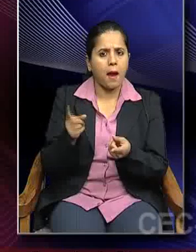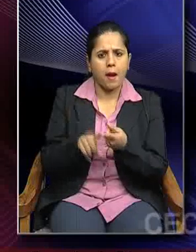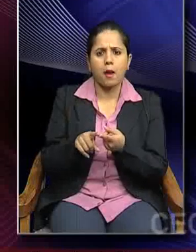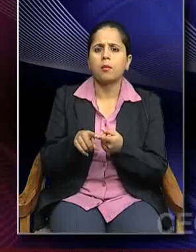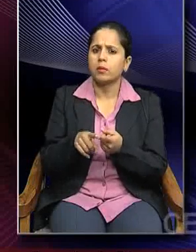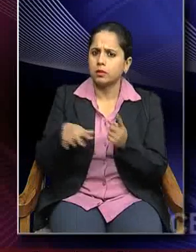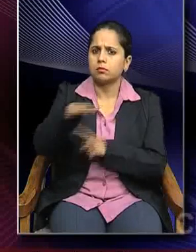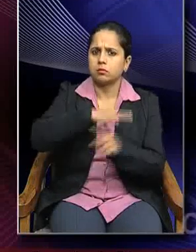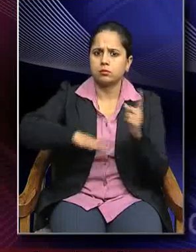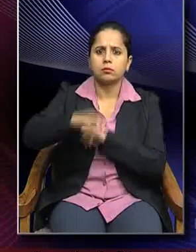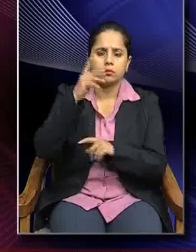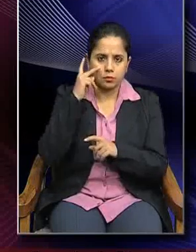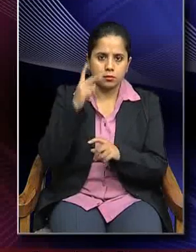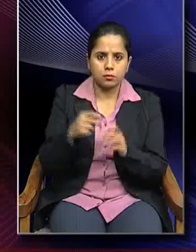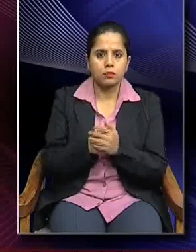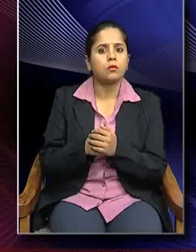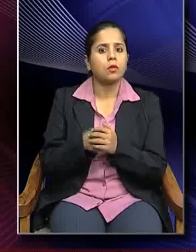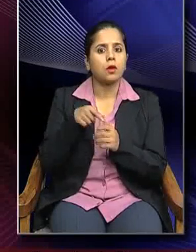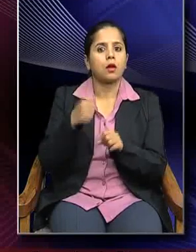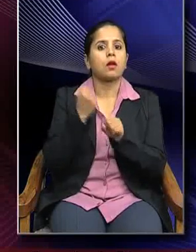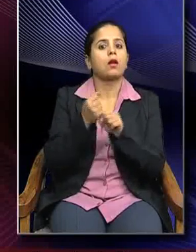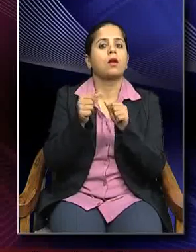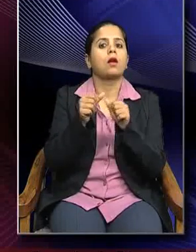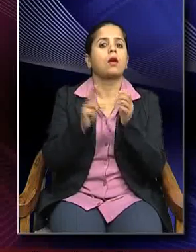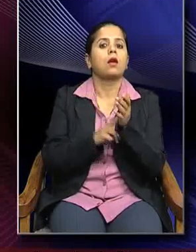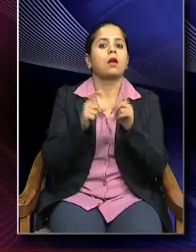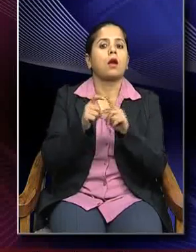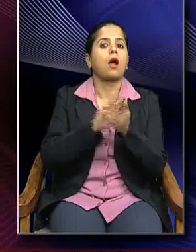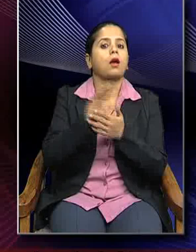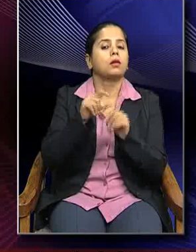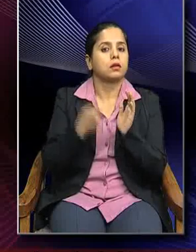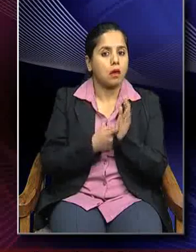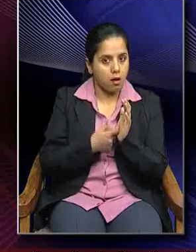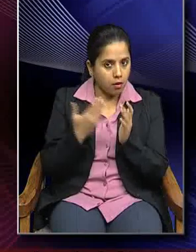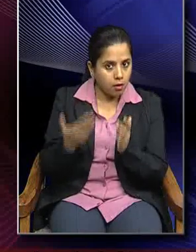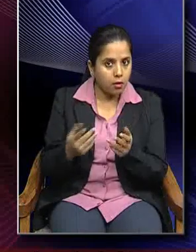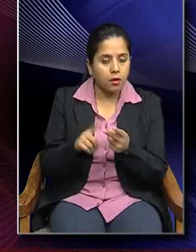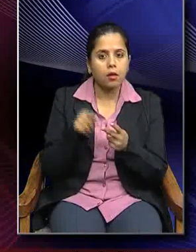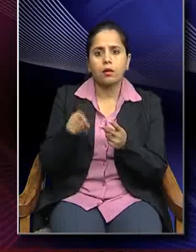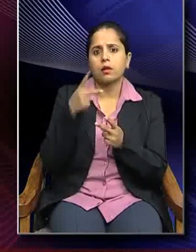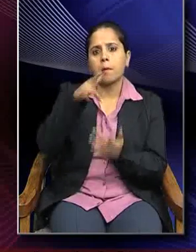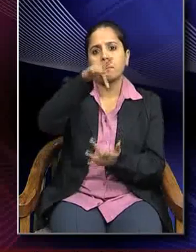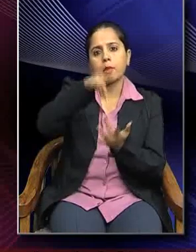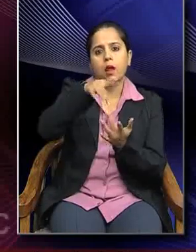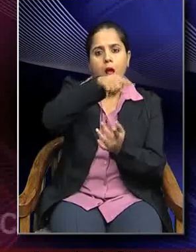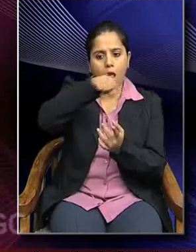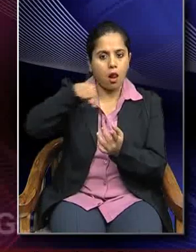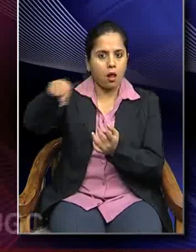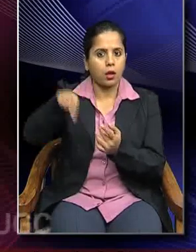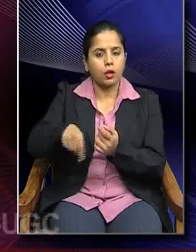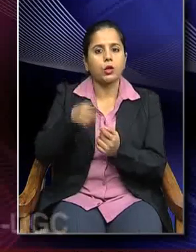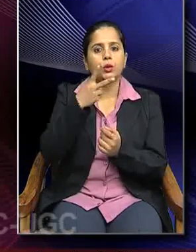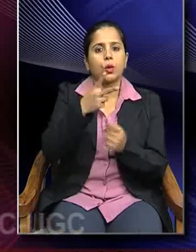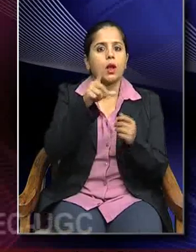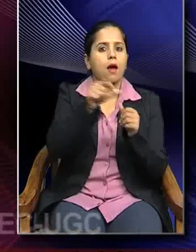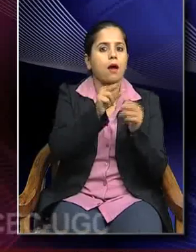area of Gandhar which is right in between the two land masses